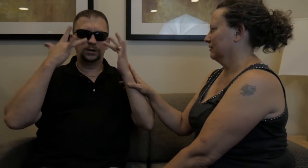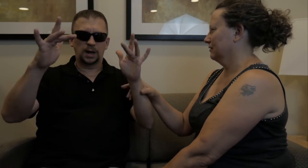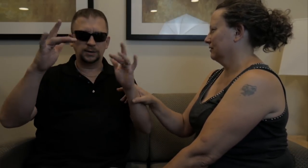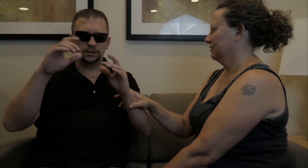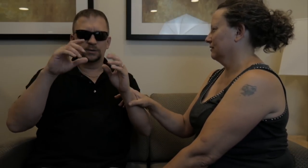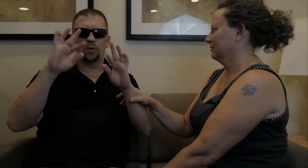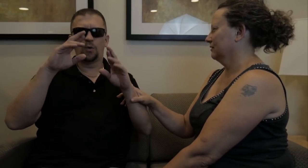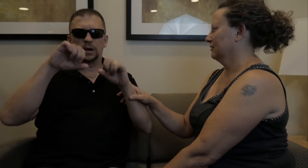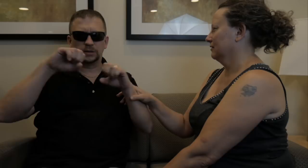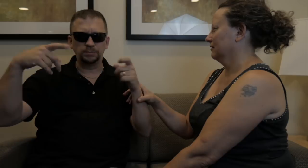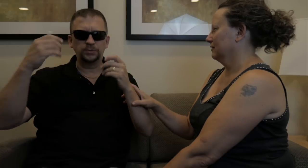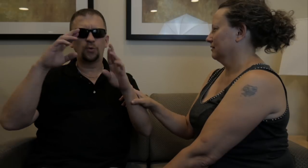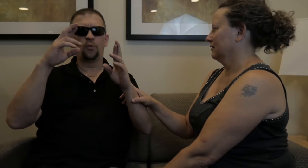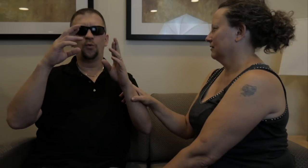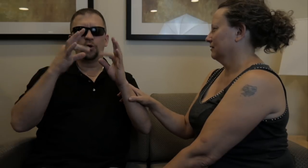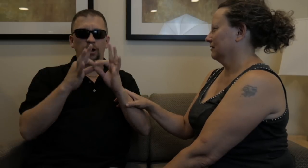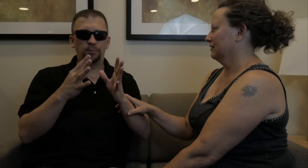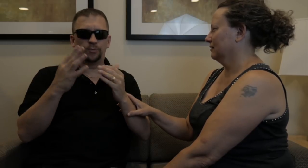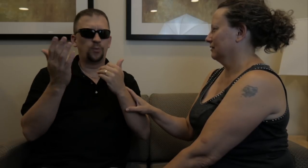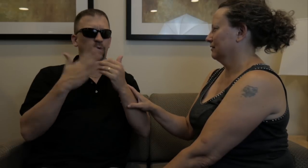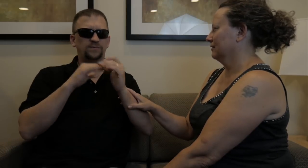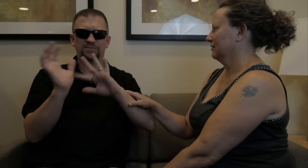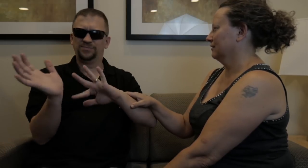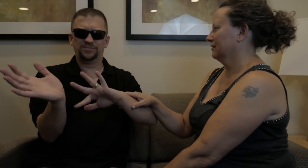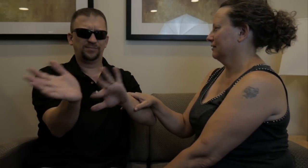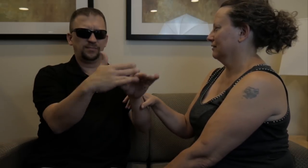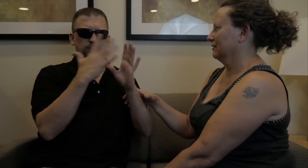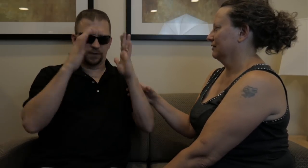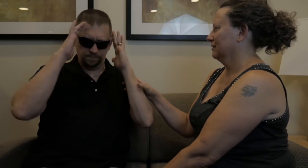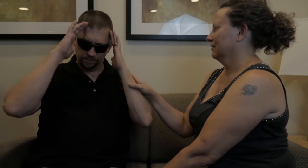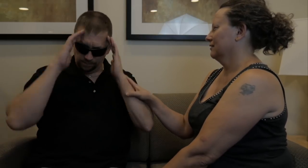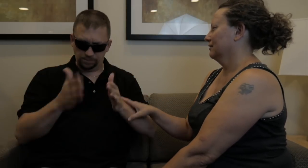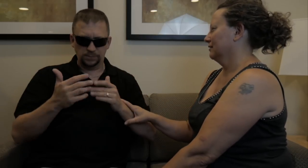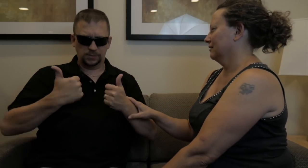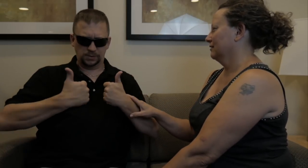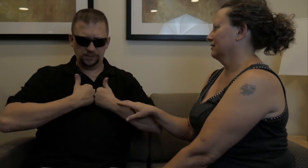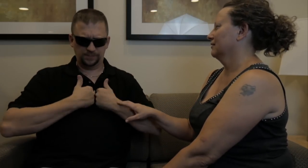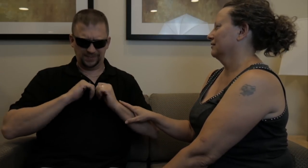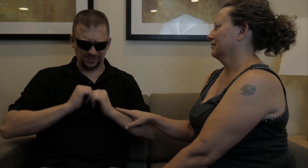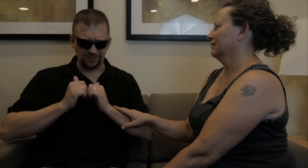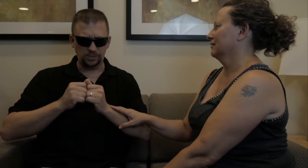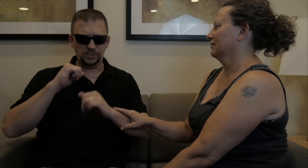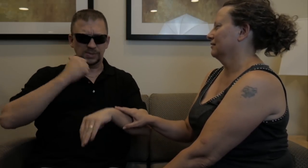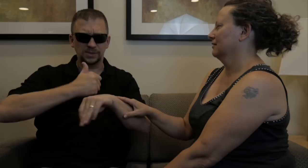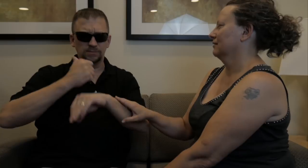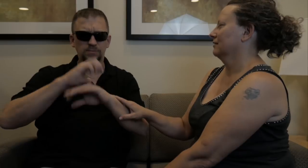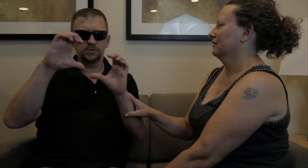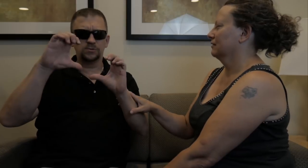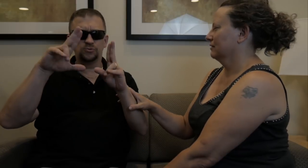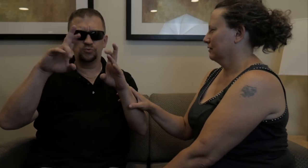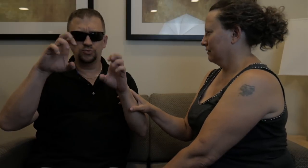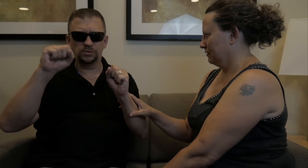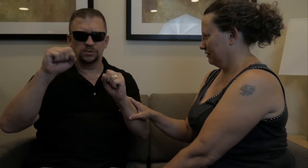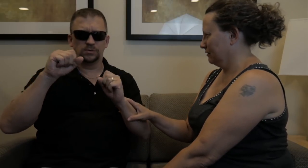or support service providers or interpreters. Just focusing on figuring out how to set up cues,